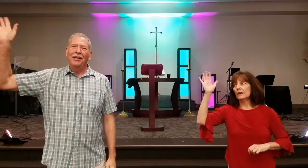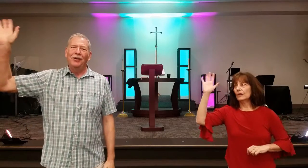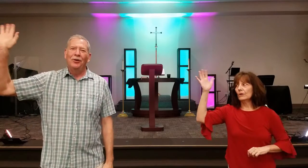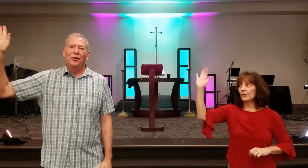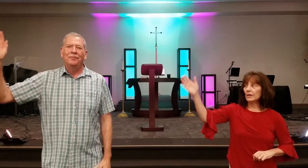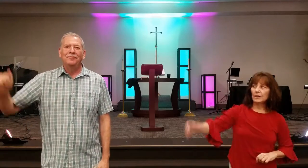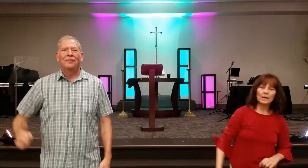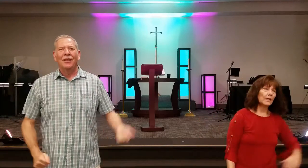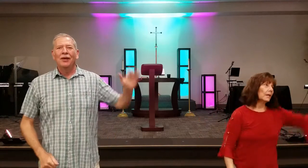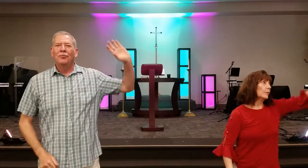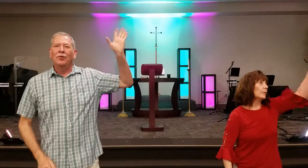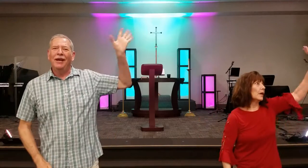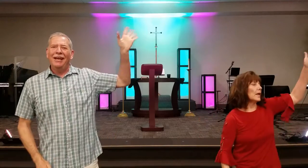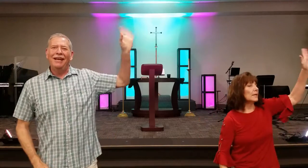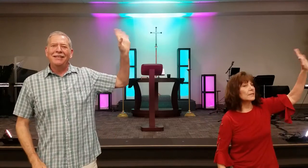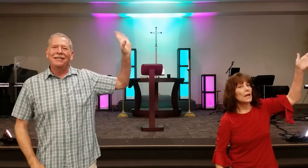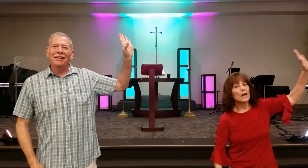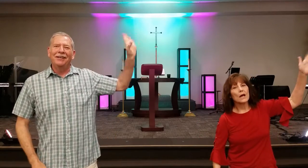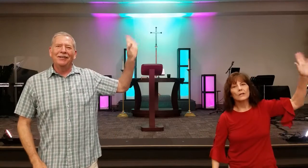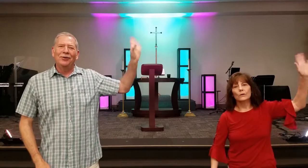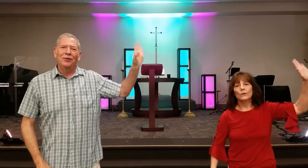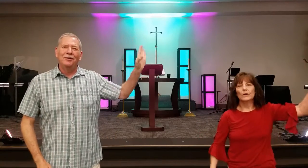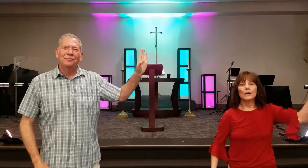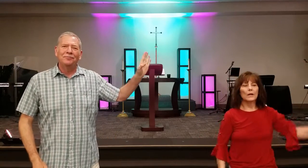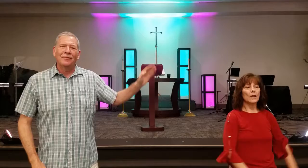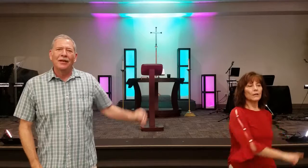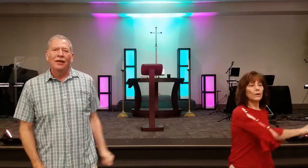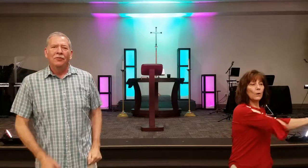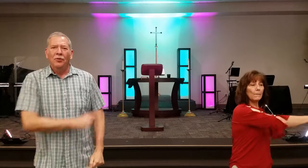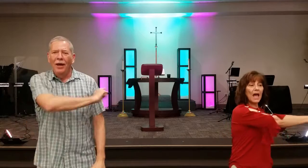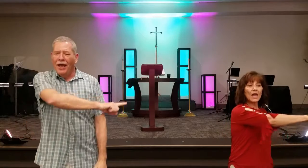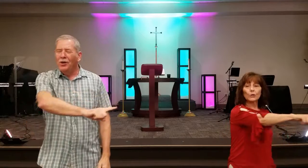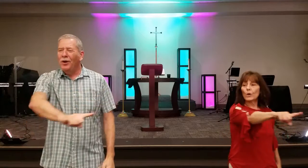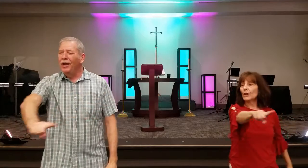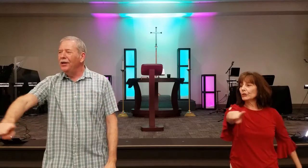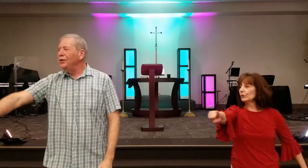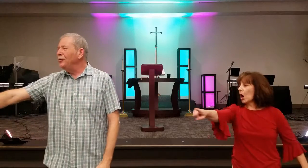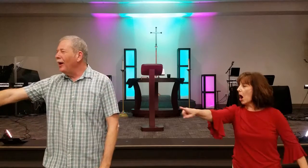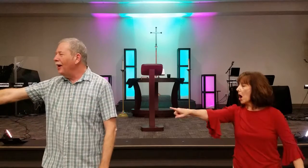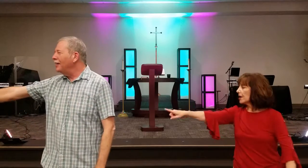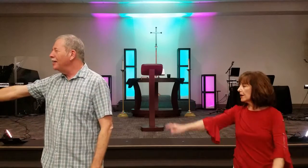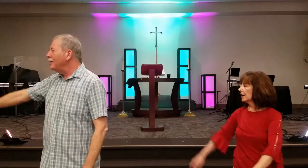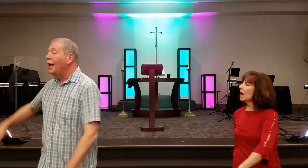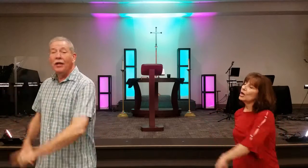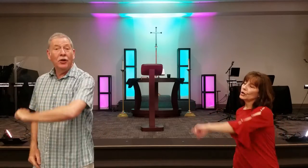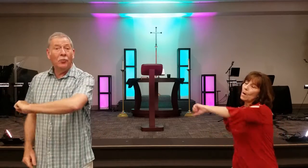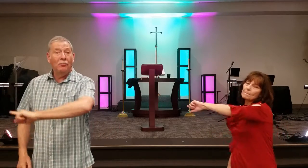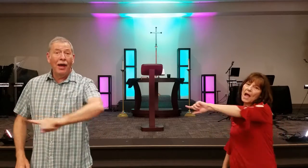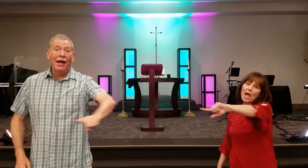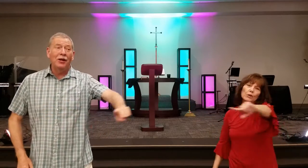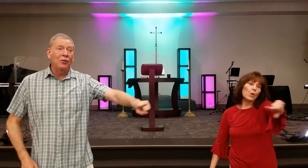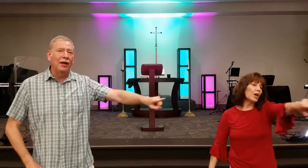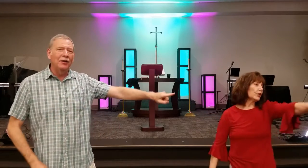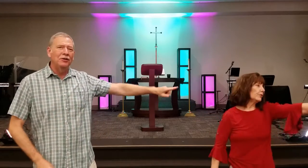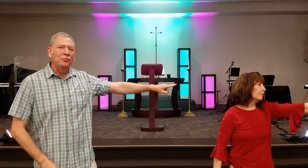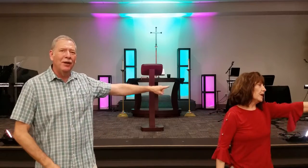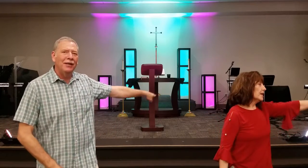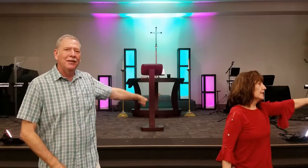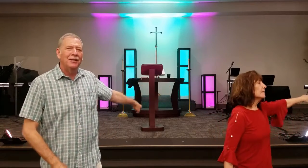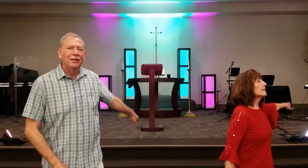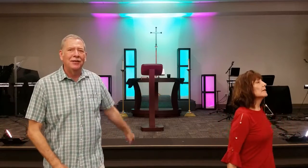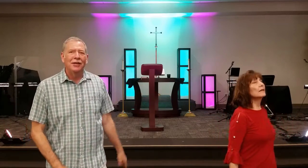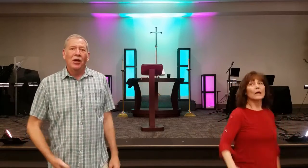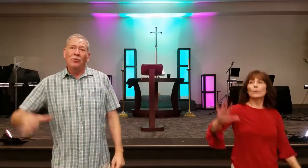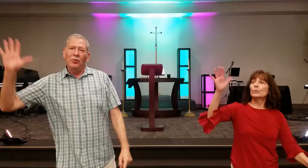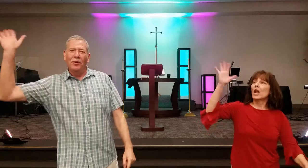the Lord, praise the Lord. No matter where you are, no matter where you've